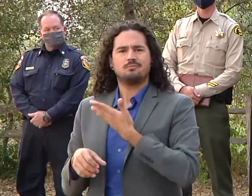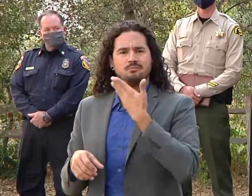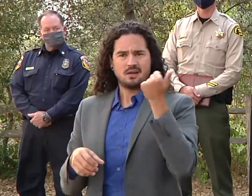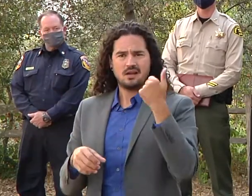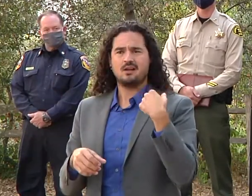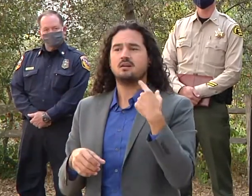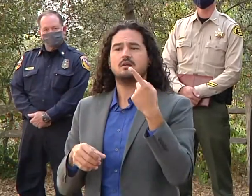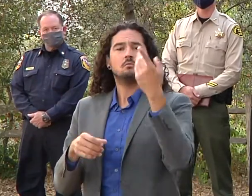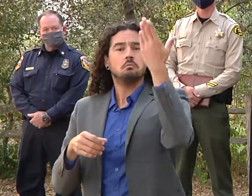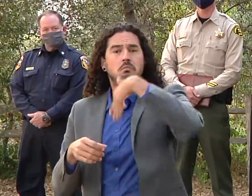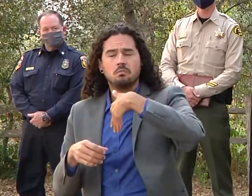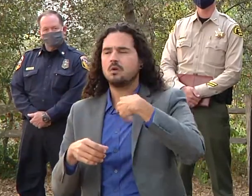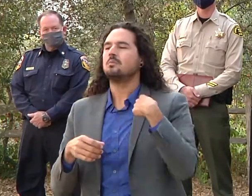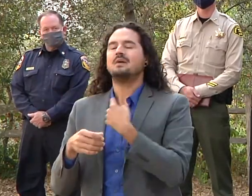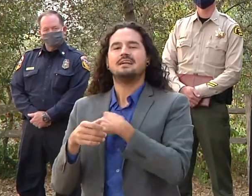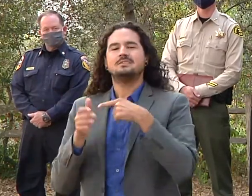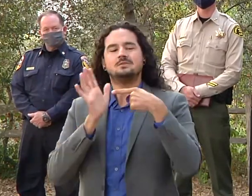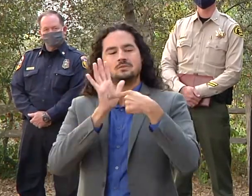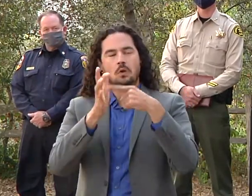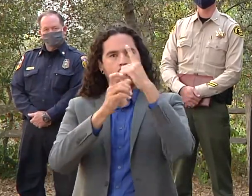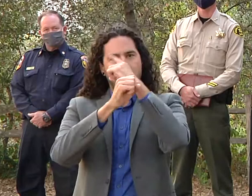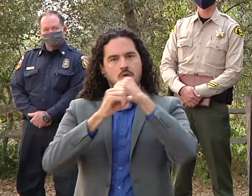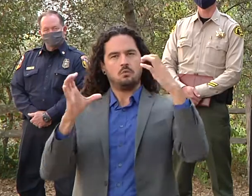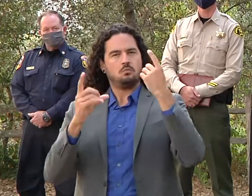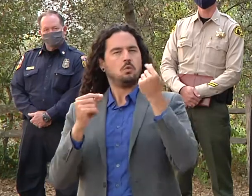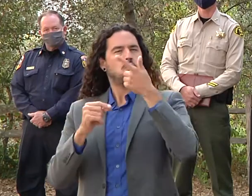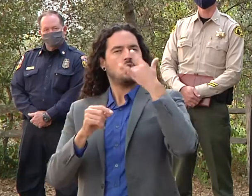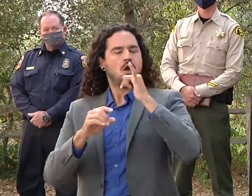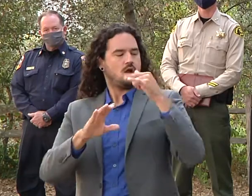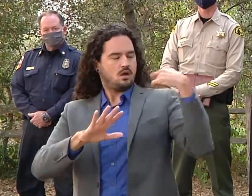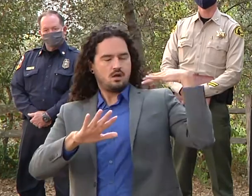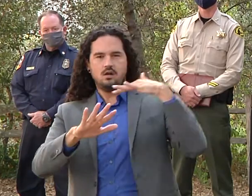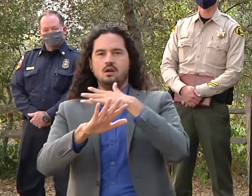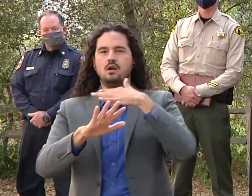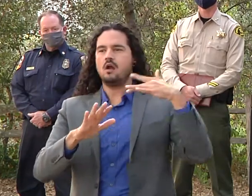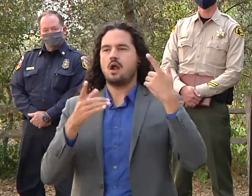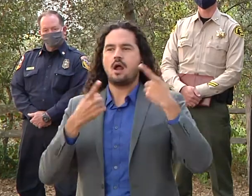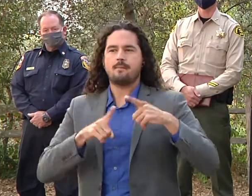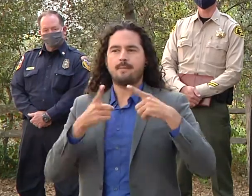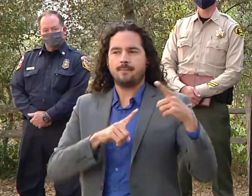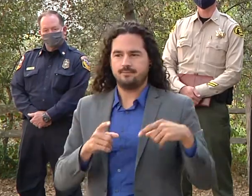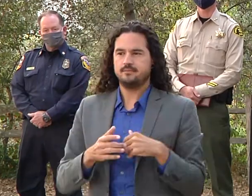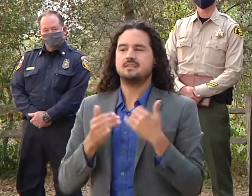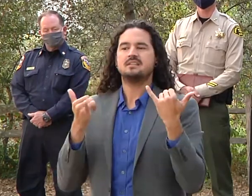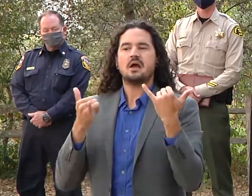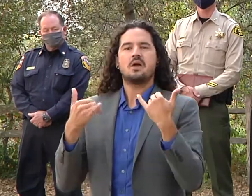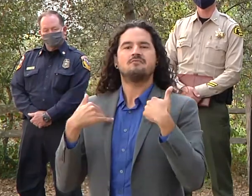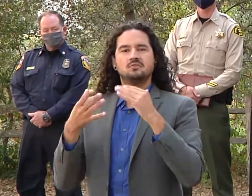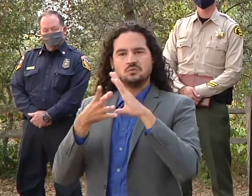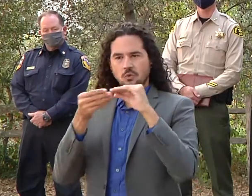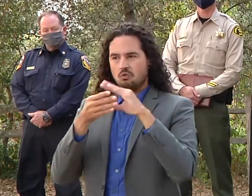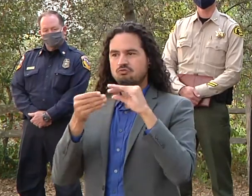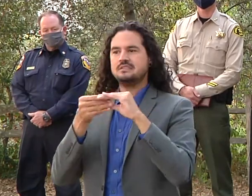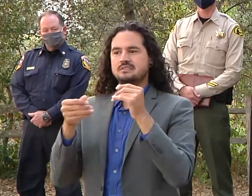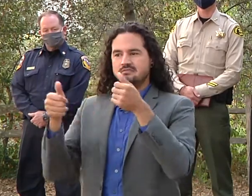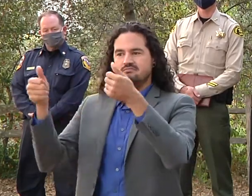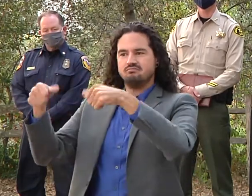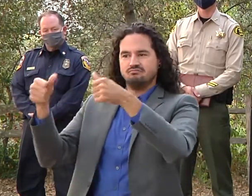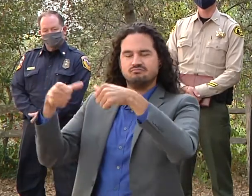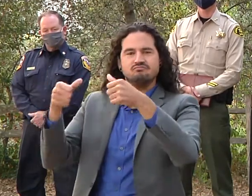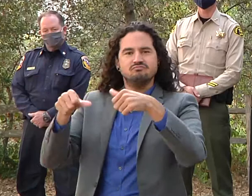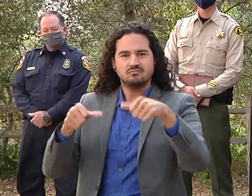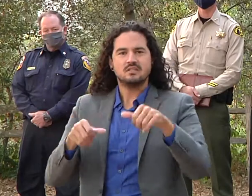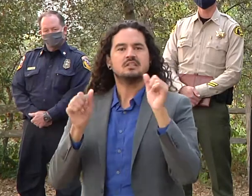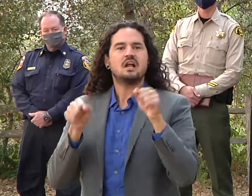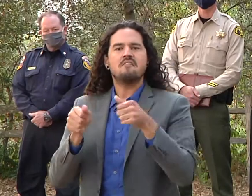information on our social media platforms through the stories portion so definitely stay up to date as best as you can with those and check